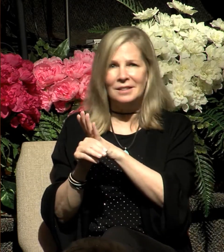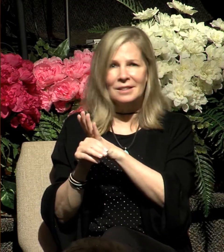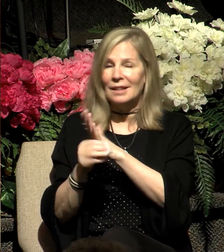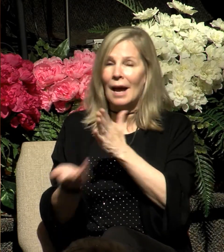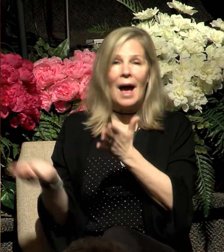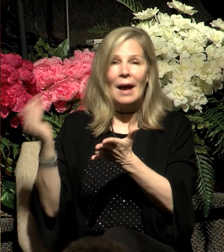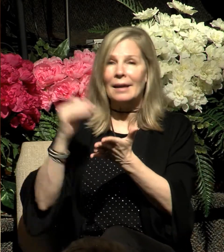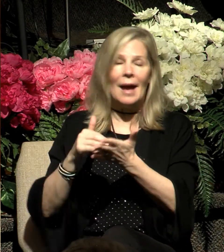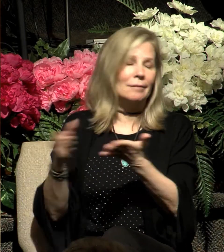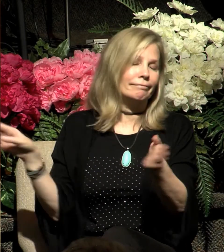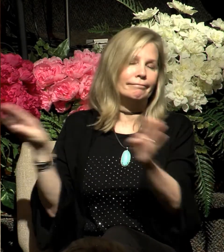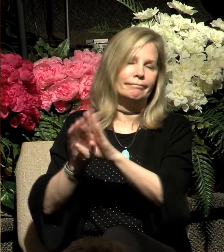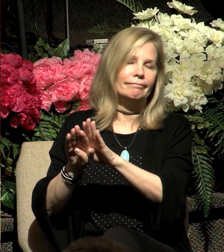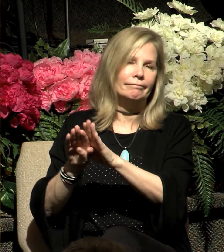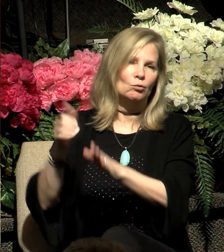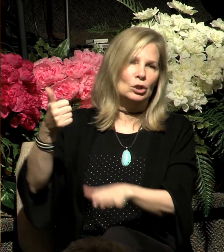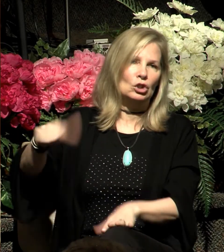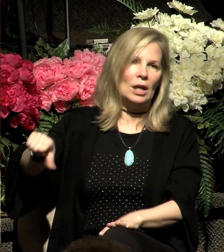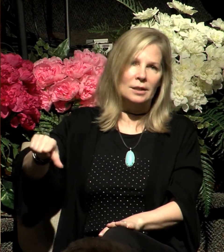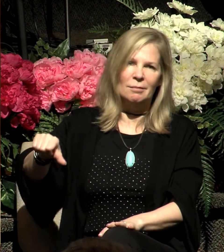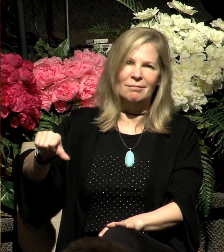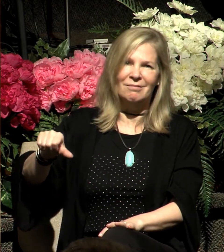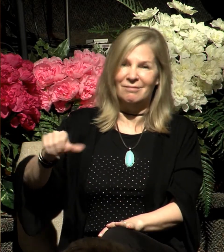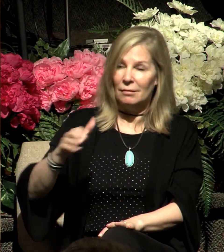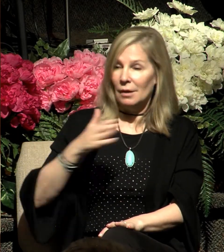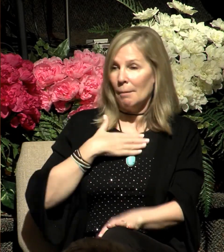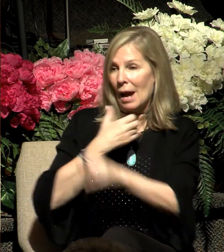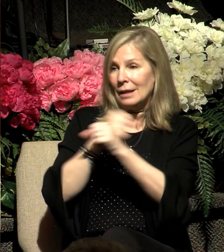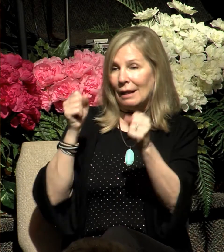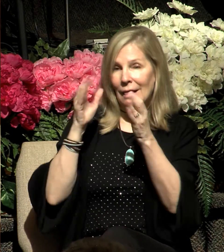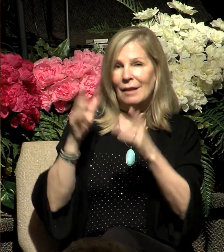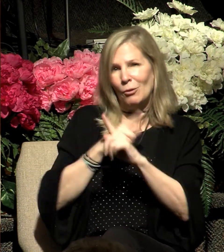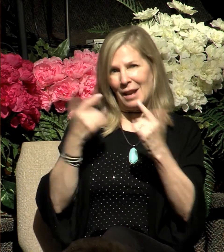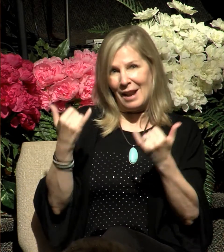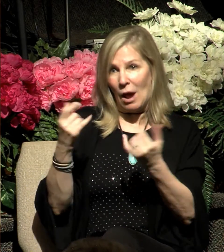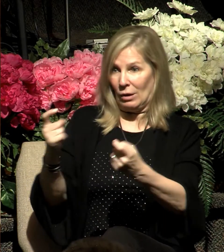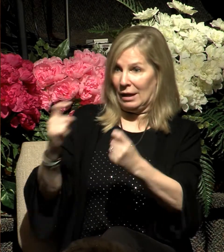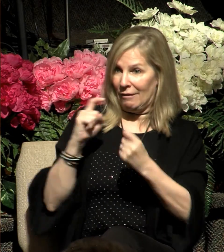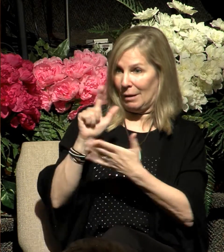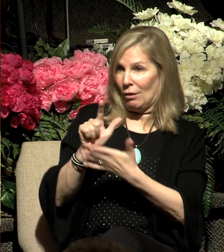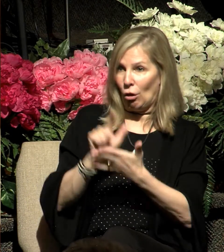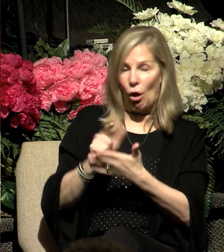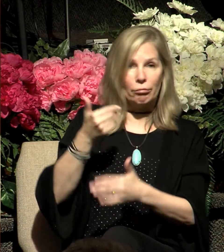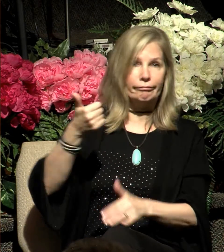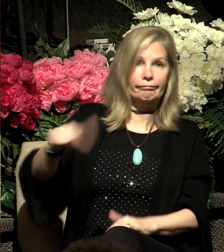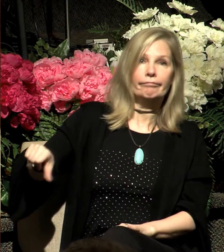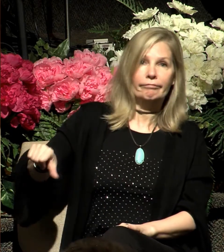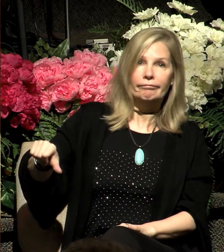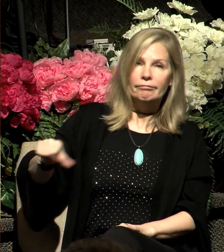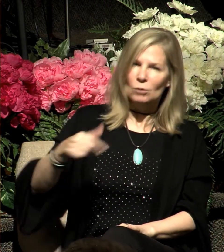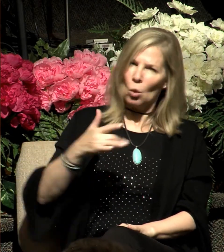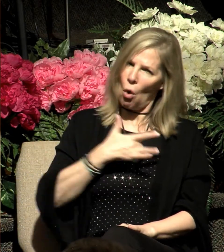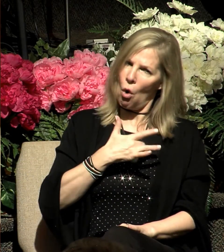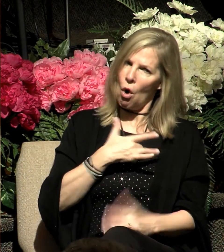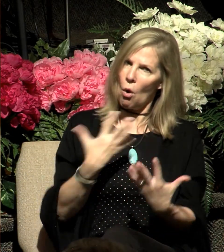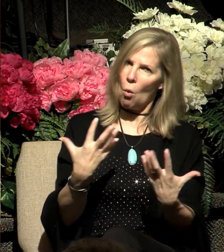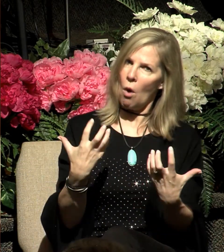they rejected him, not only as their deliverer, but also now as their lawgiver, and they longed in their hearts to return